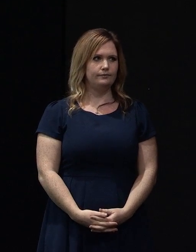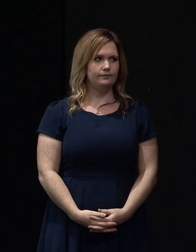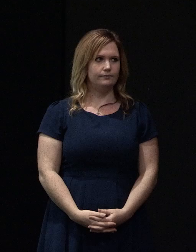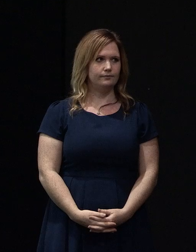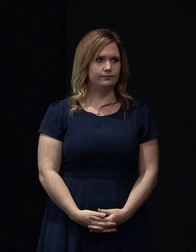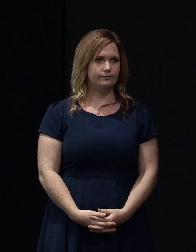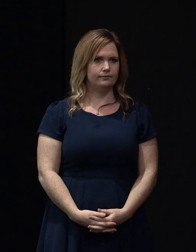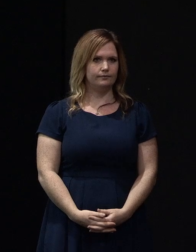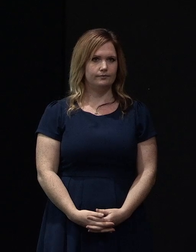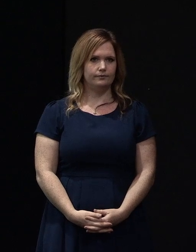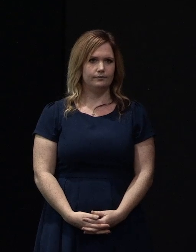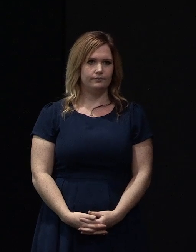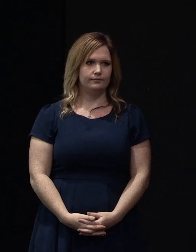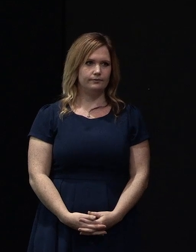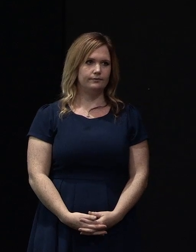One right down here.